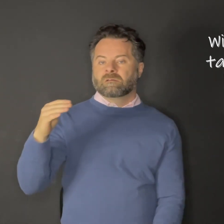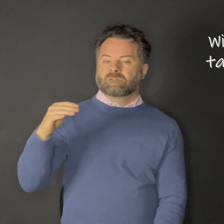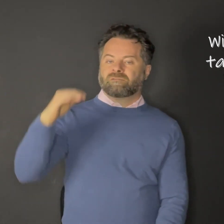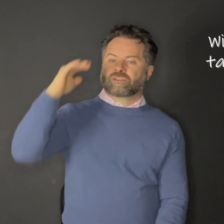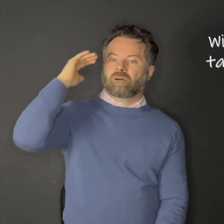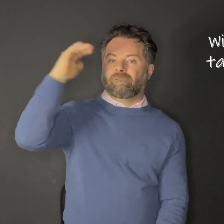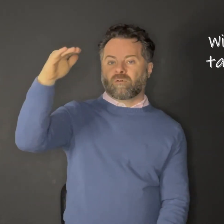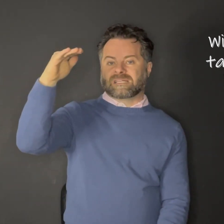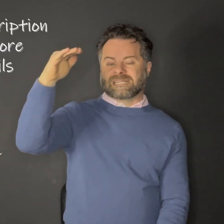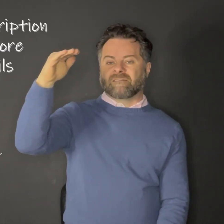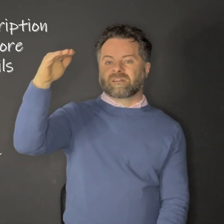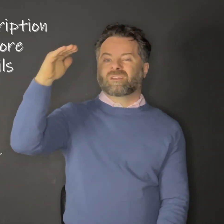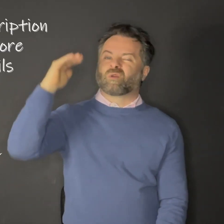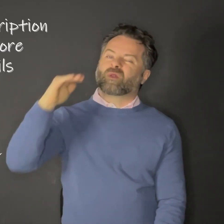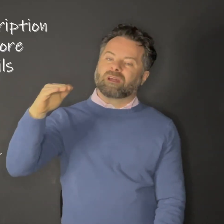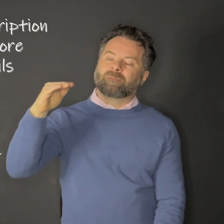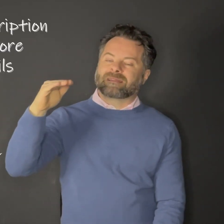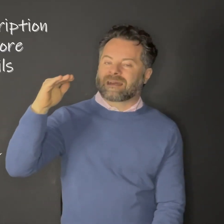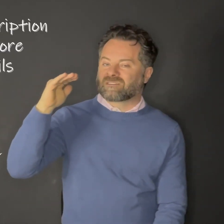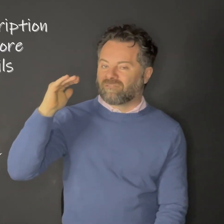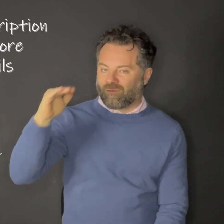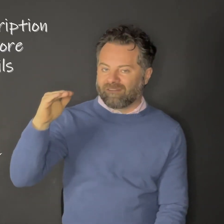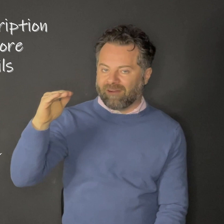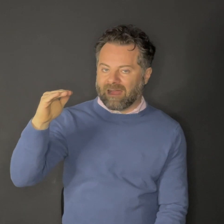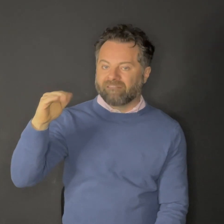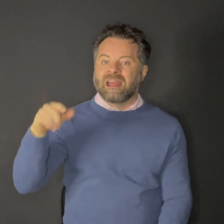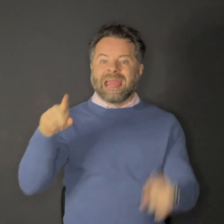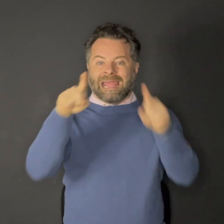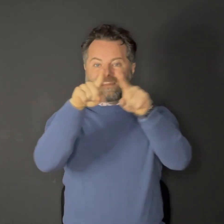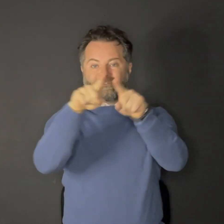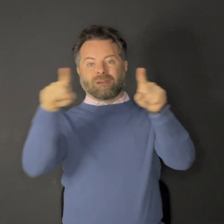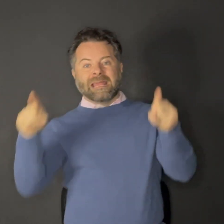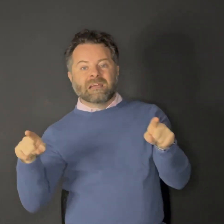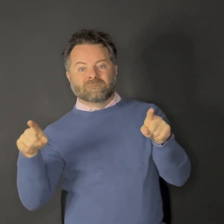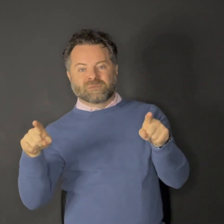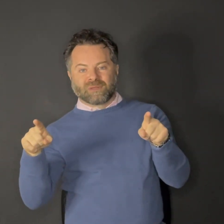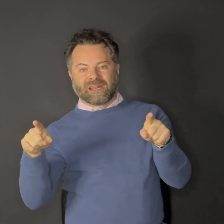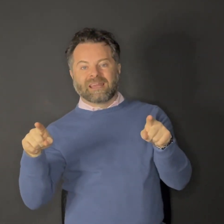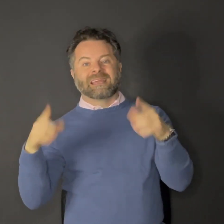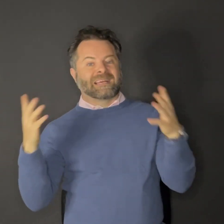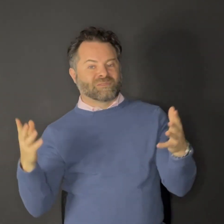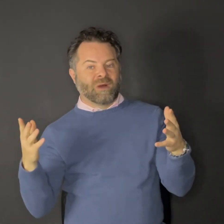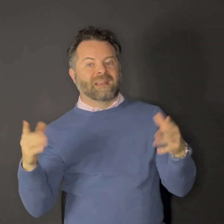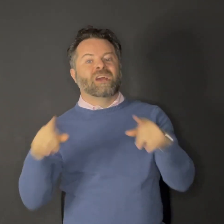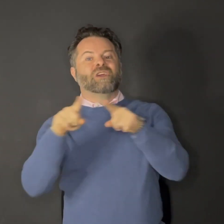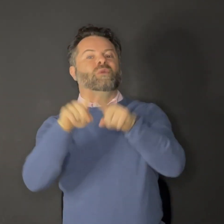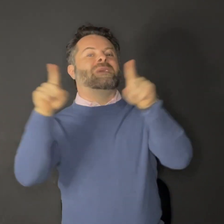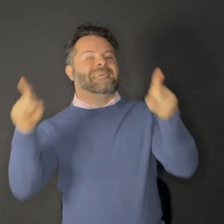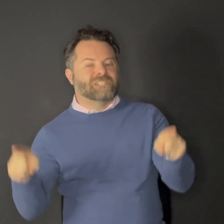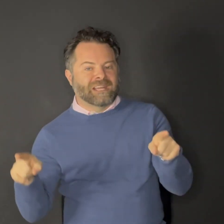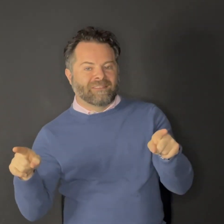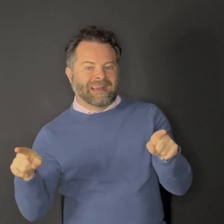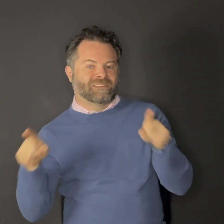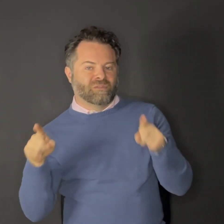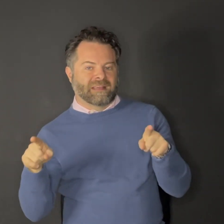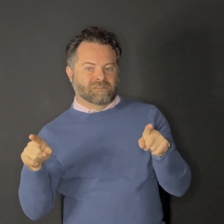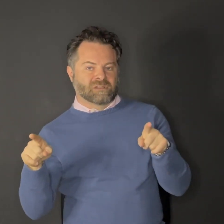So if you show 47, you're only going to pay tax on 45. And if you're income splitting, guess what? You each get that $2,000.